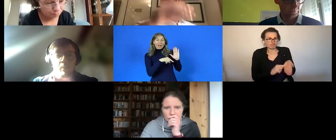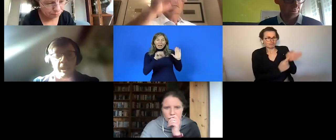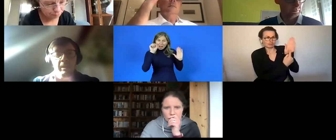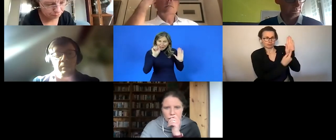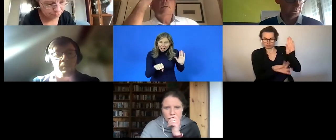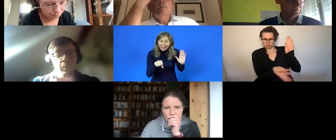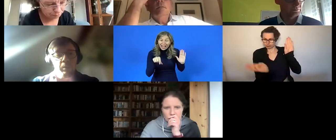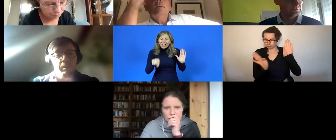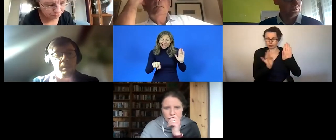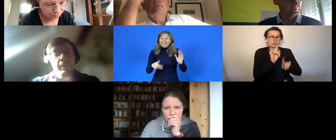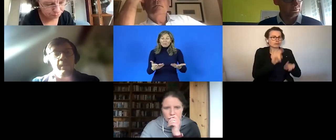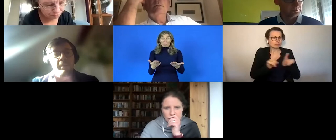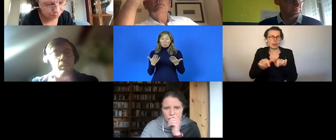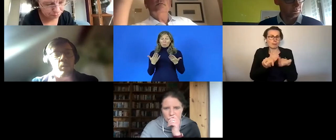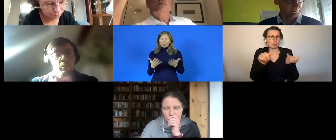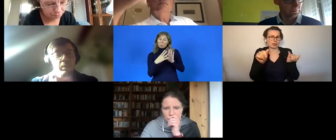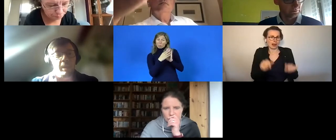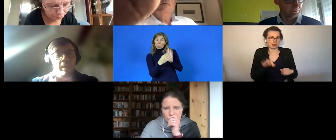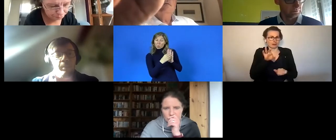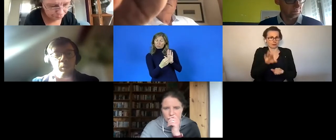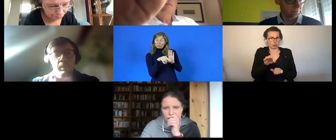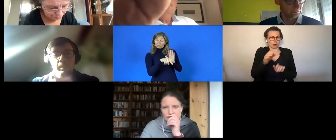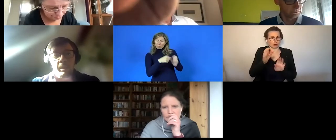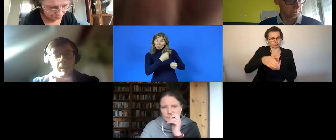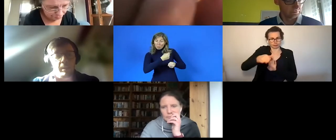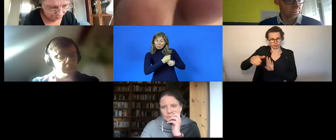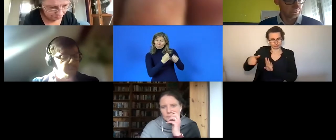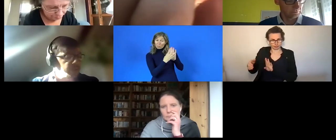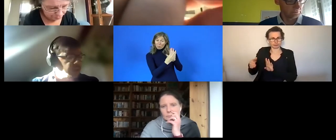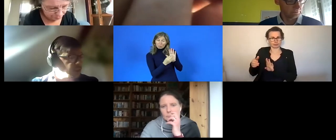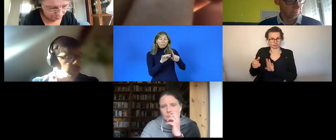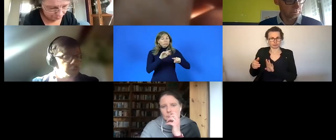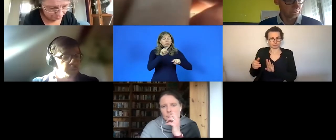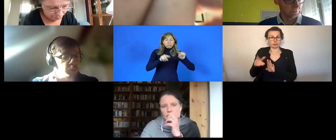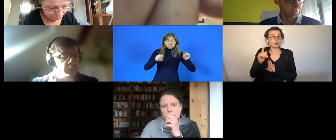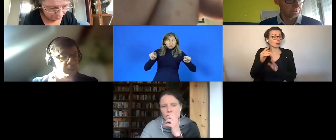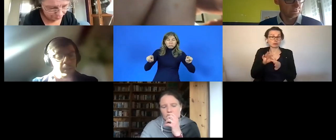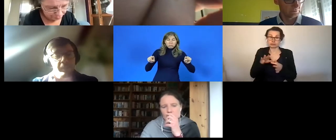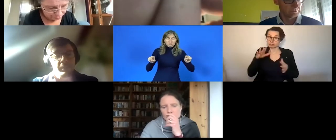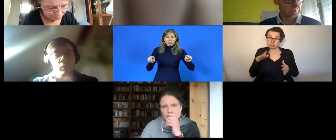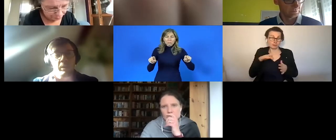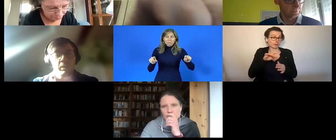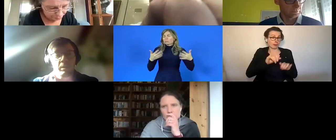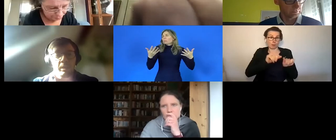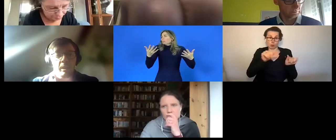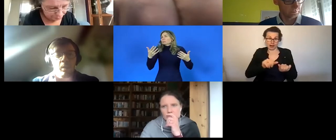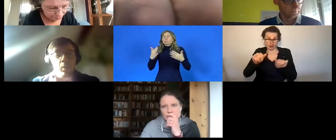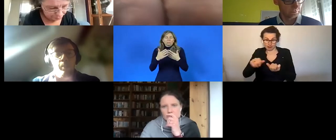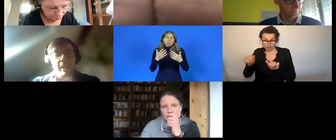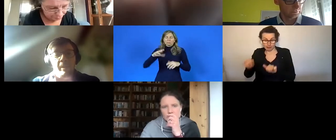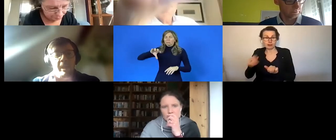but regardless of the model that those uh employment uh facilities or those employment um situations